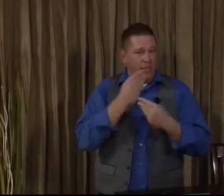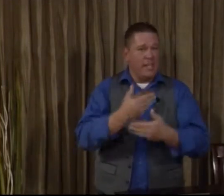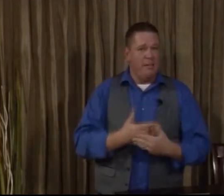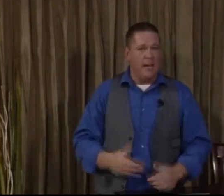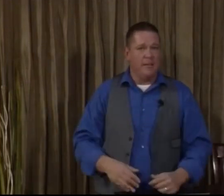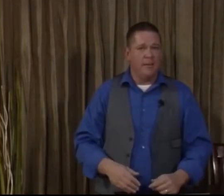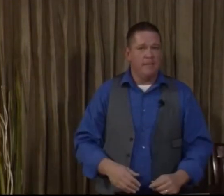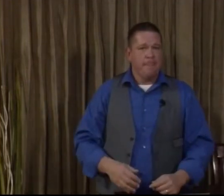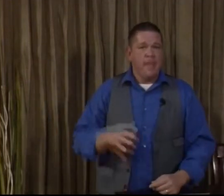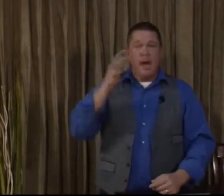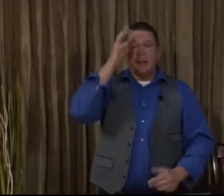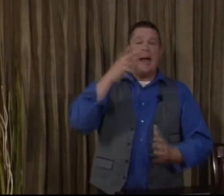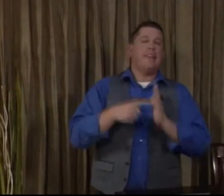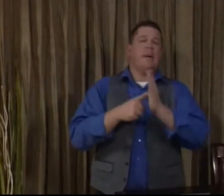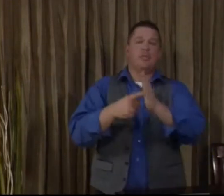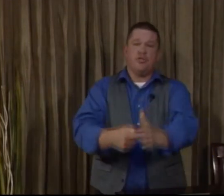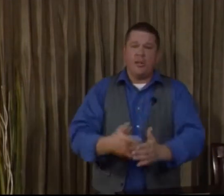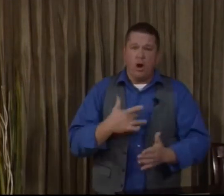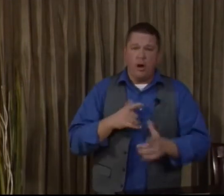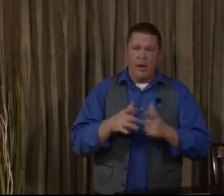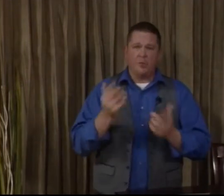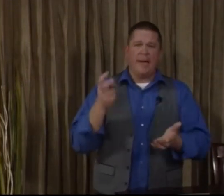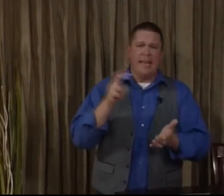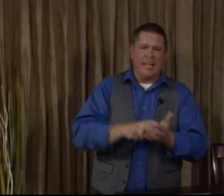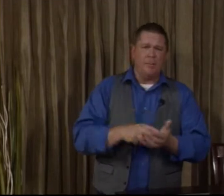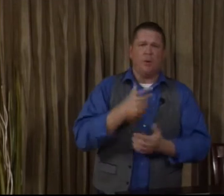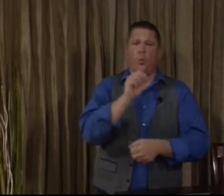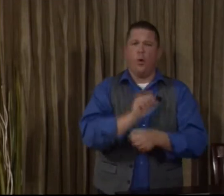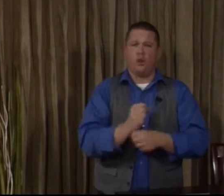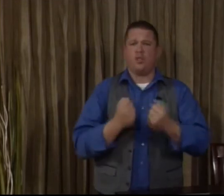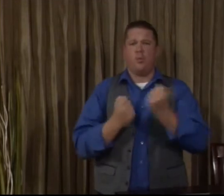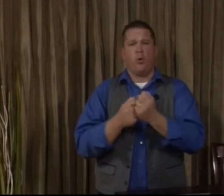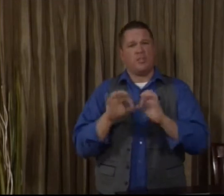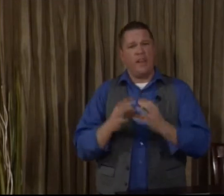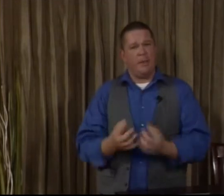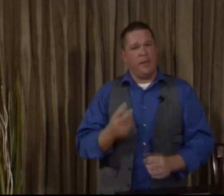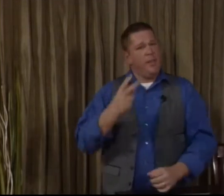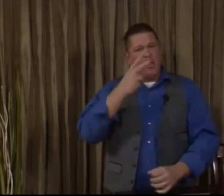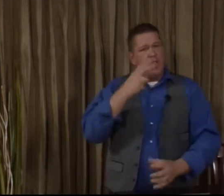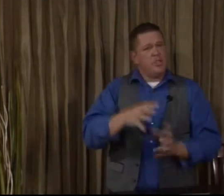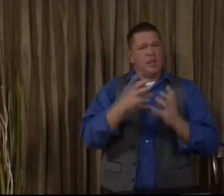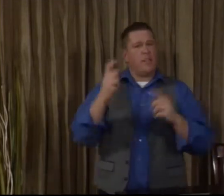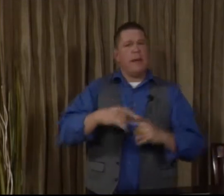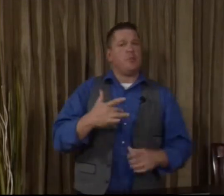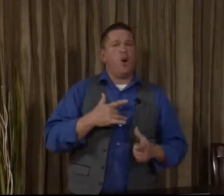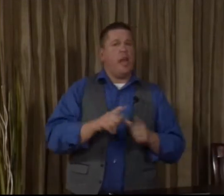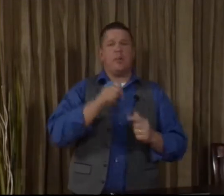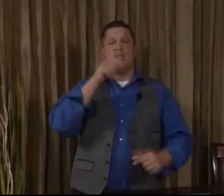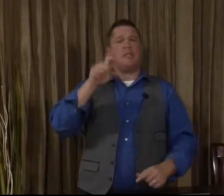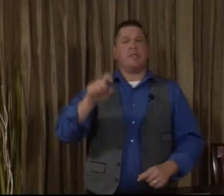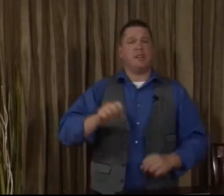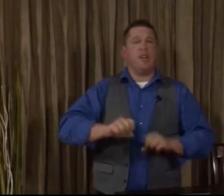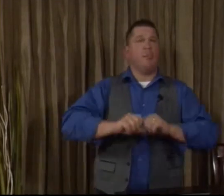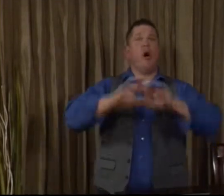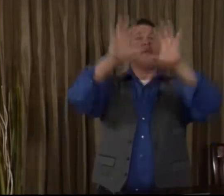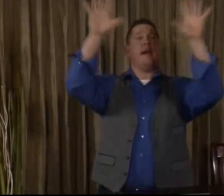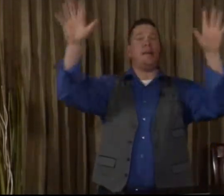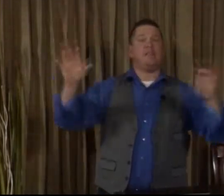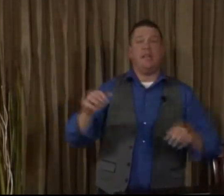feed that baby. A dad demonstrates heart language by getting up to go to work to support his family. You see, a lot of times heart language isn't necessarily broadcasted.